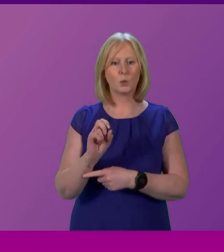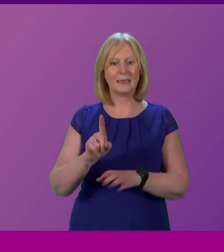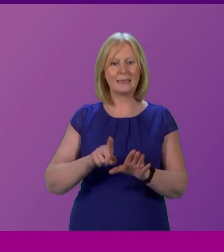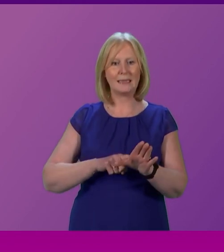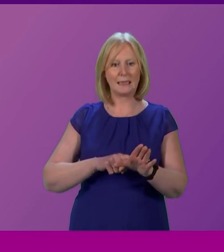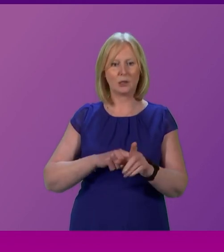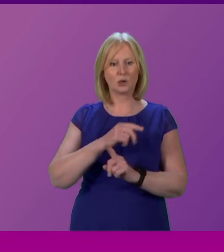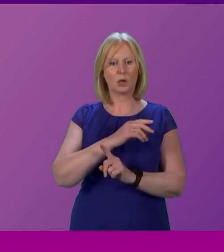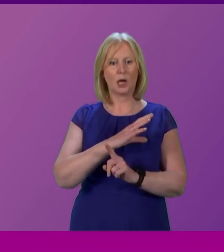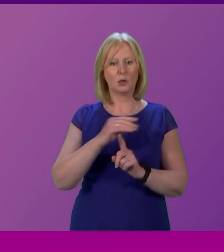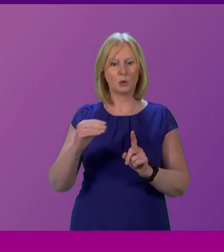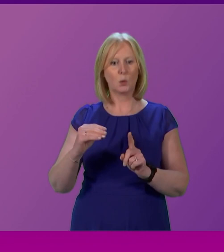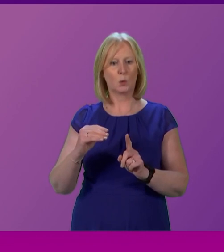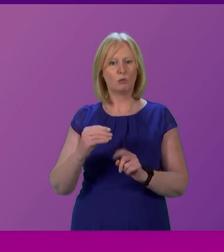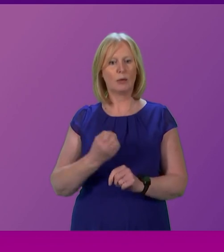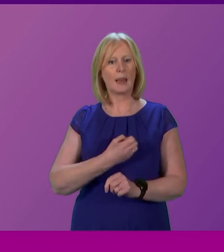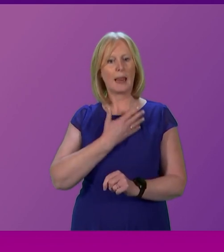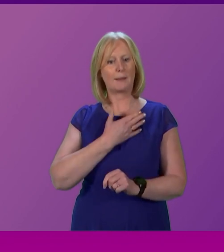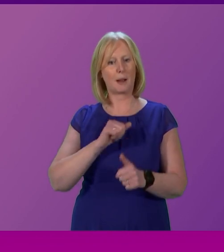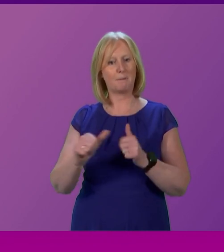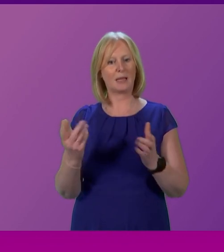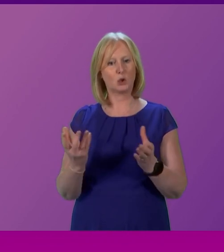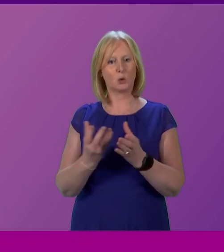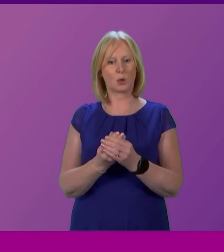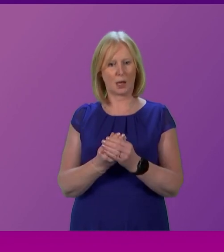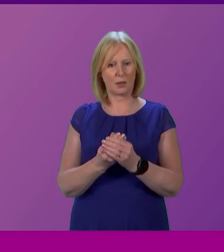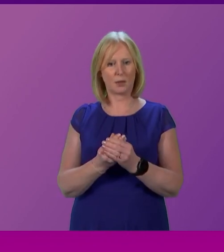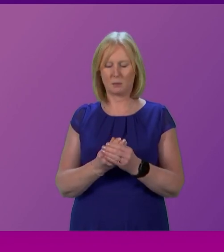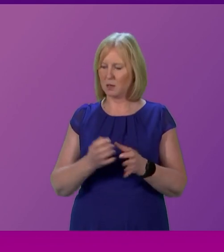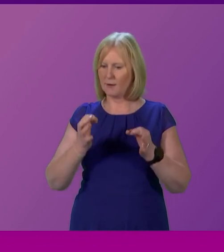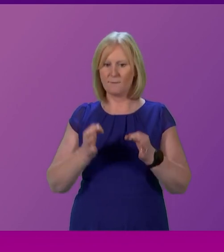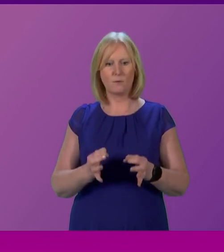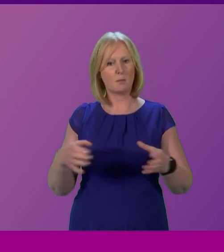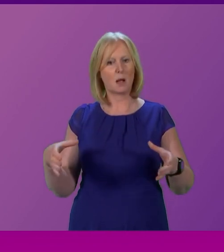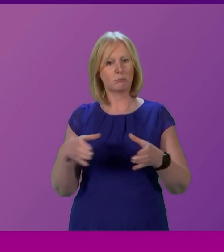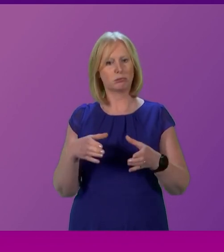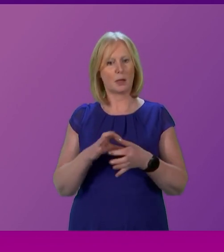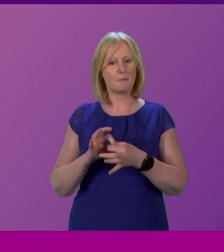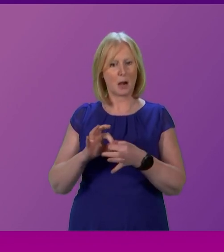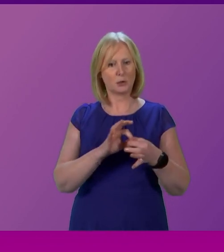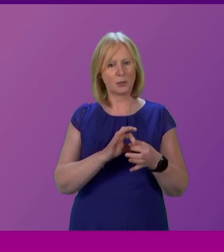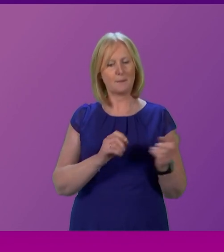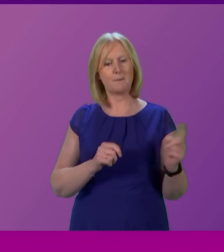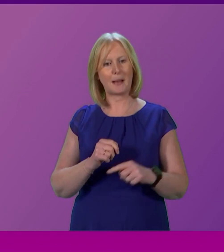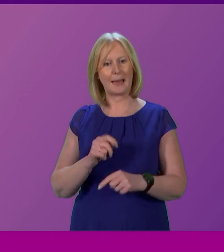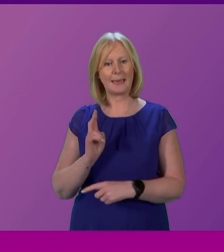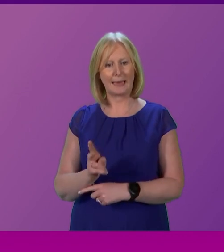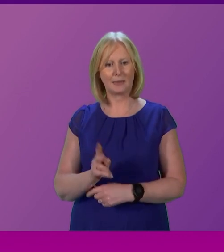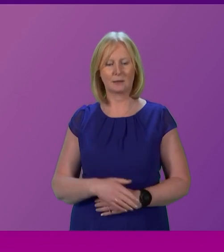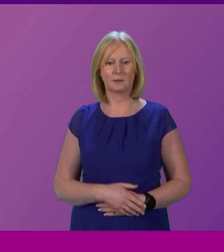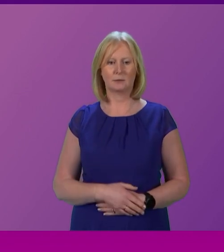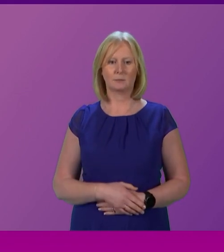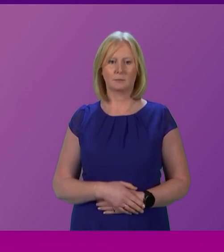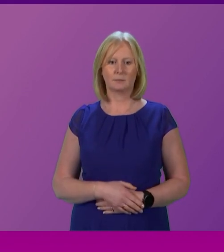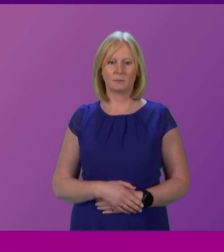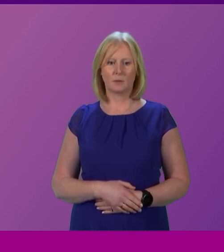Labour, otherwise known as Better Together, has formalised its partnership and Project Fear is revisited. One of the main planks of